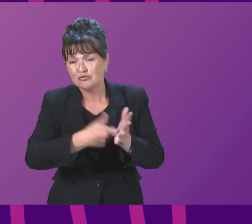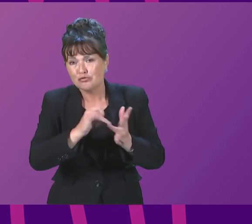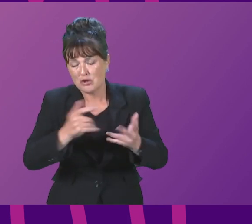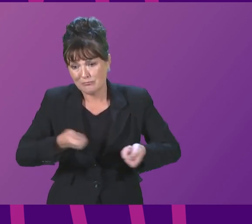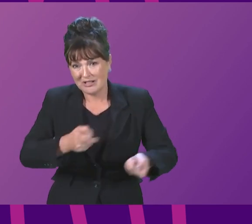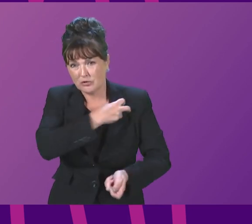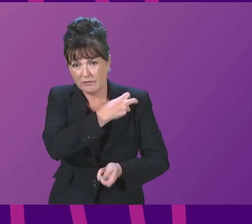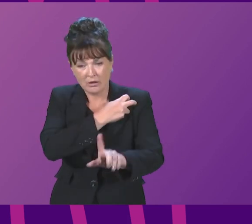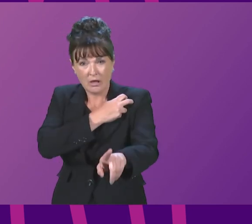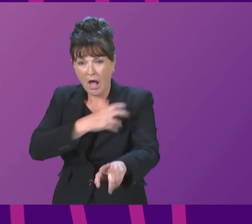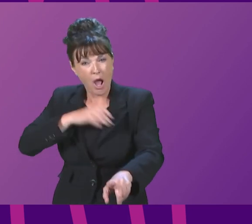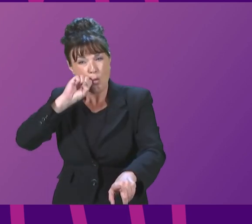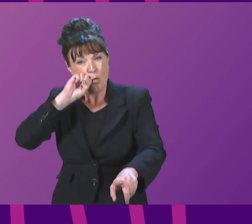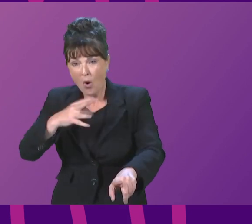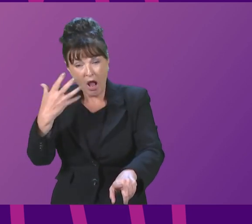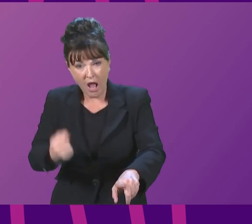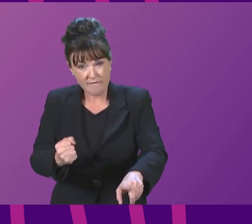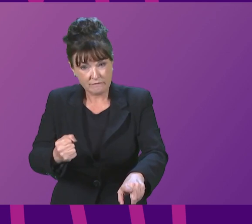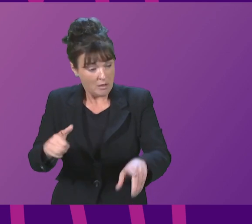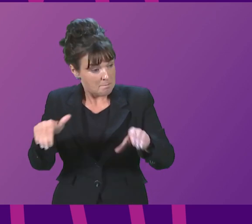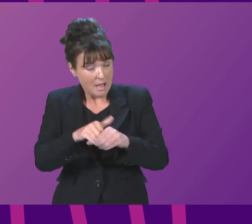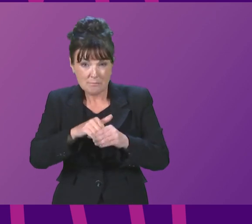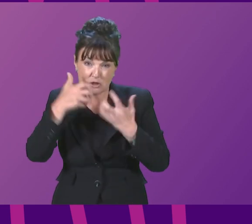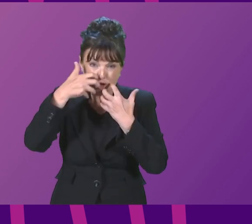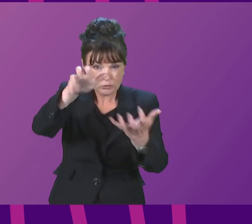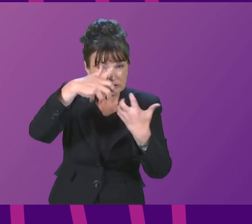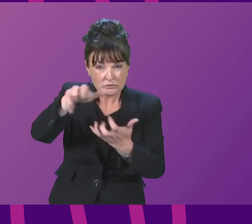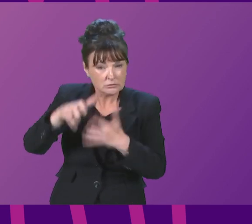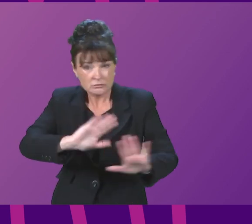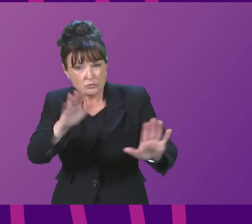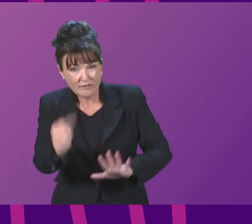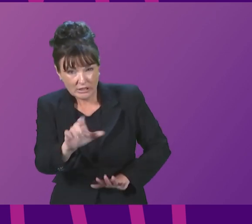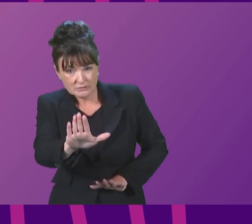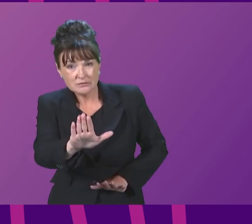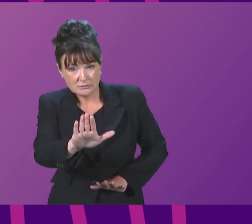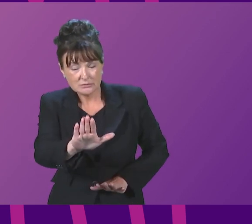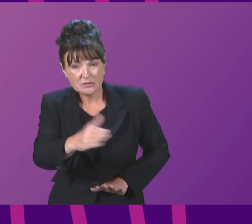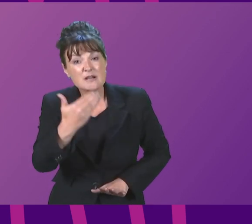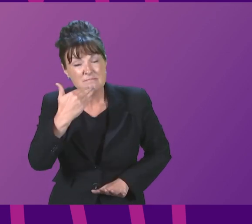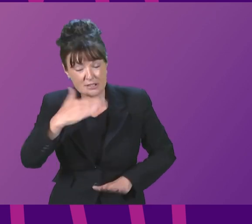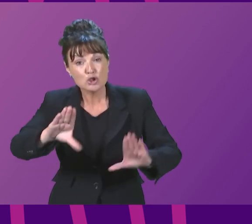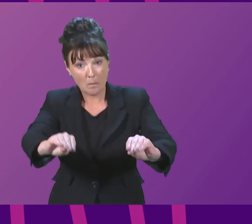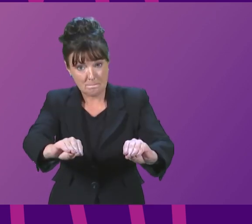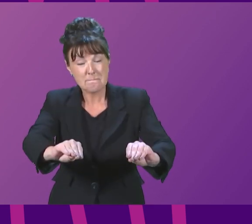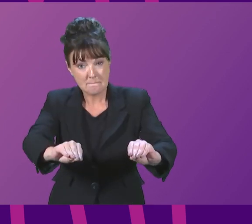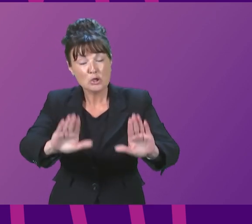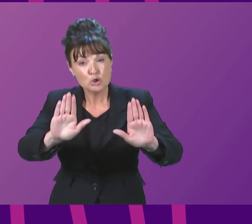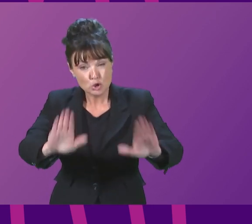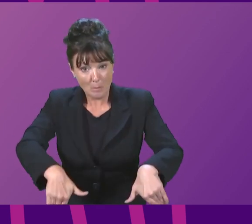Ross, I will not have members shouting at one another from a sedentary position. Please just resist the temptation.